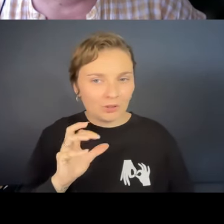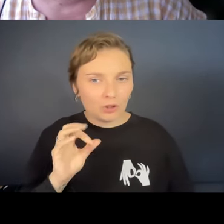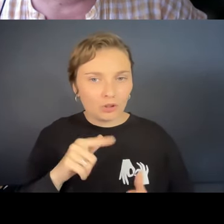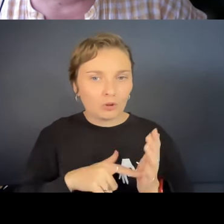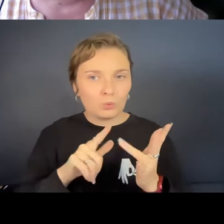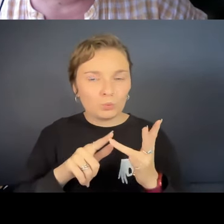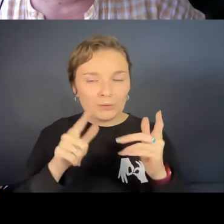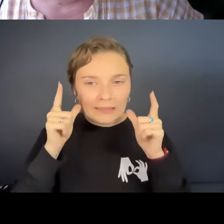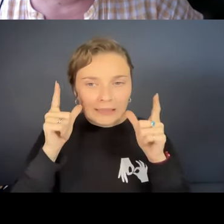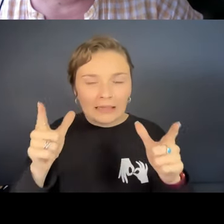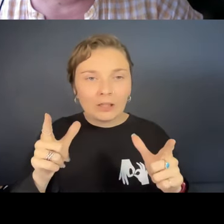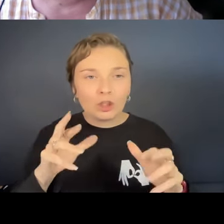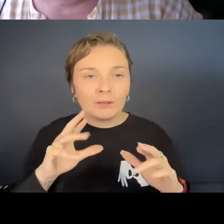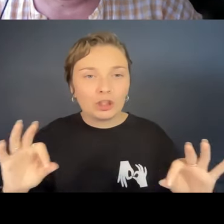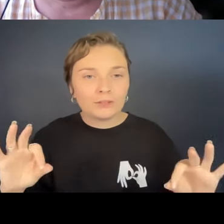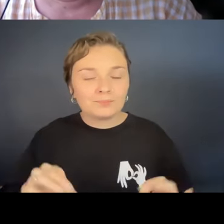right.